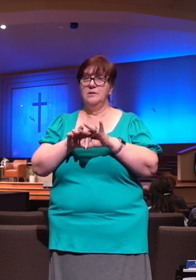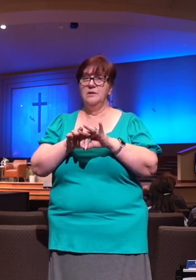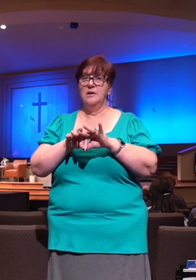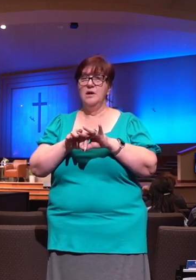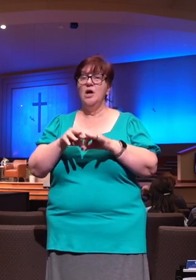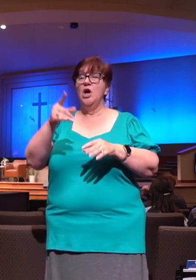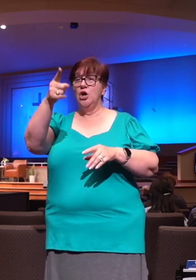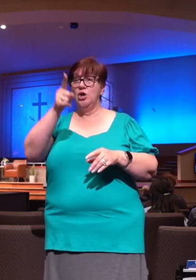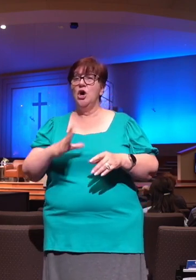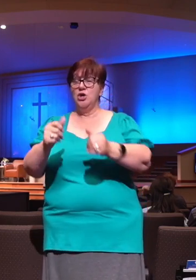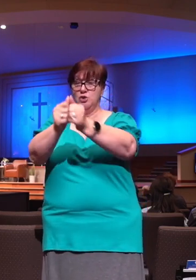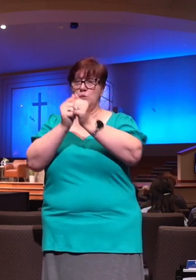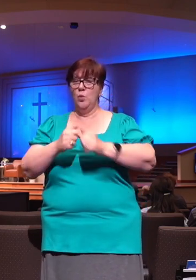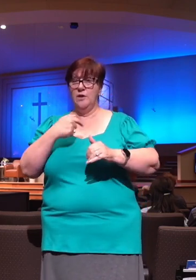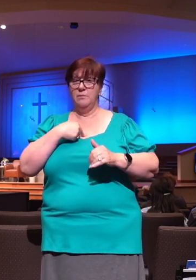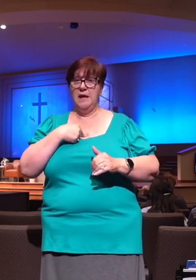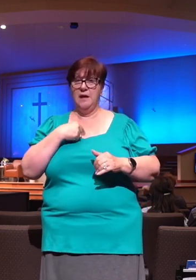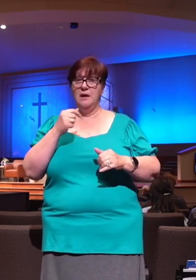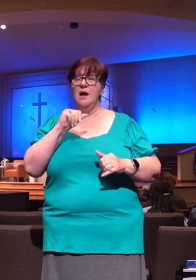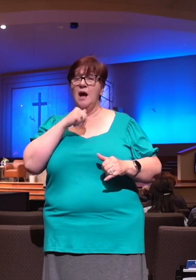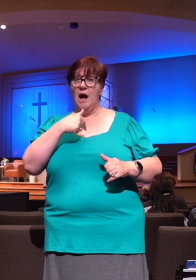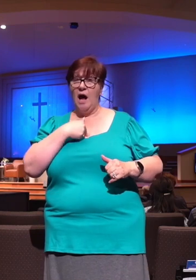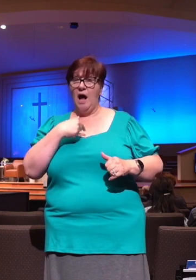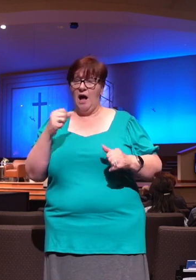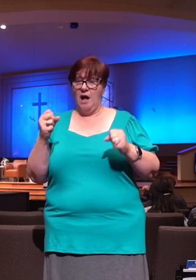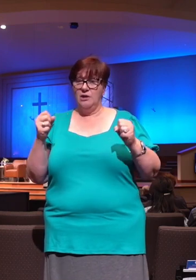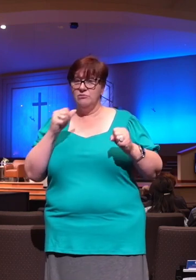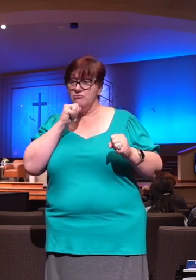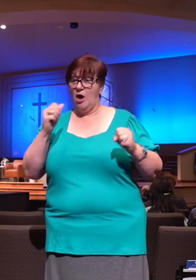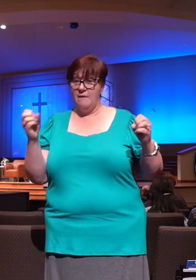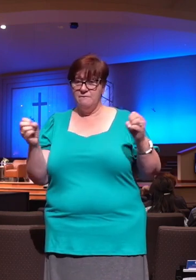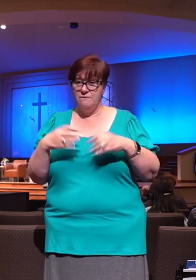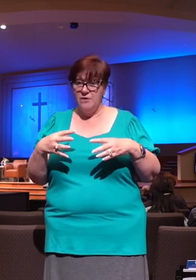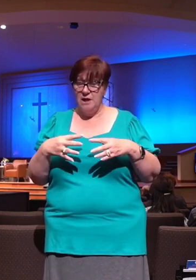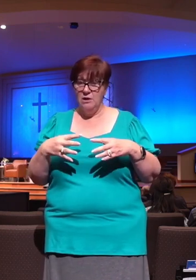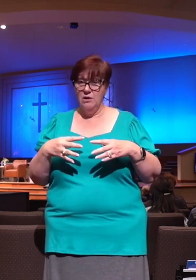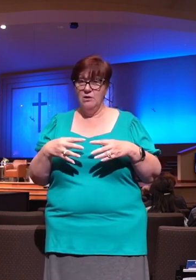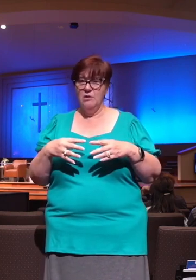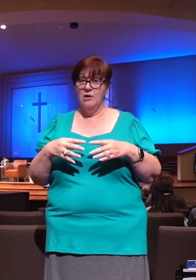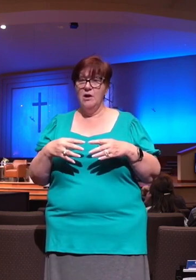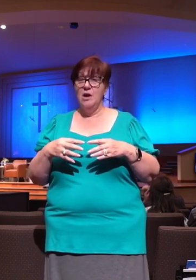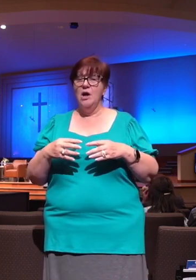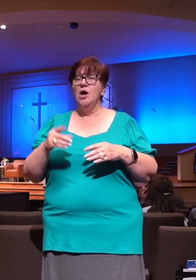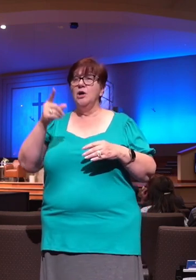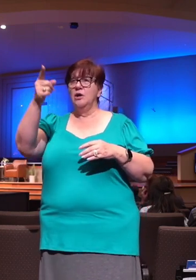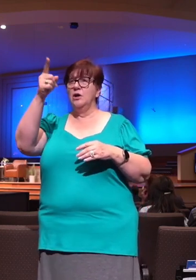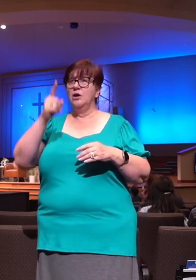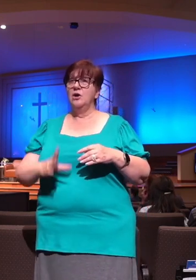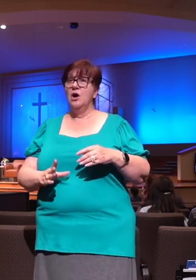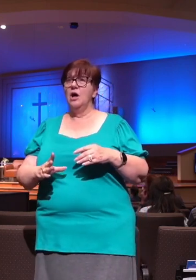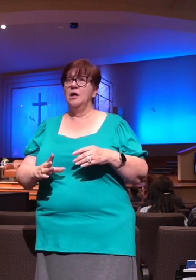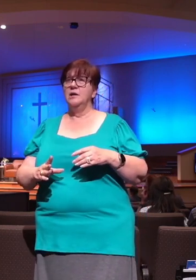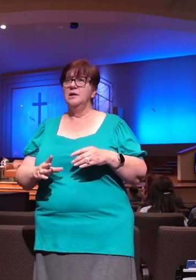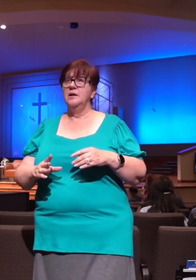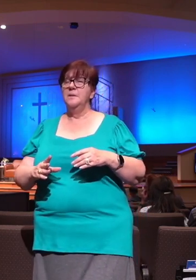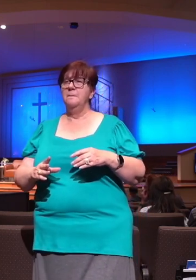always in control. I will not doubt. God is always good. So what is that? What is that? What response should we give to that?